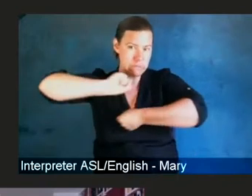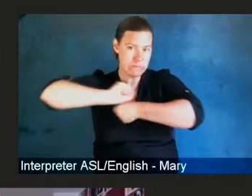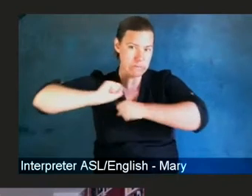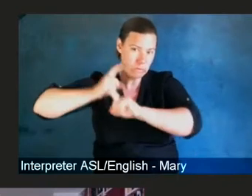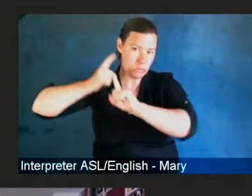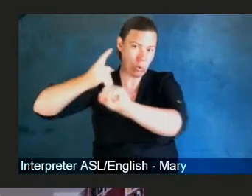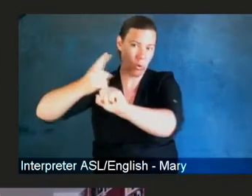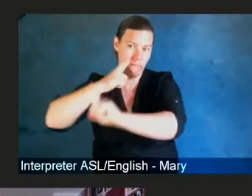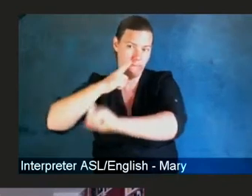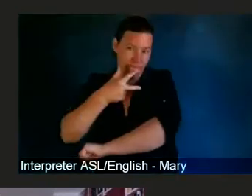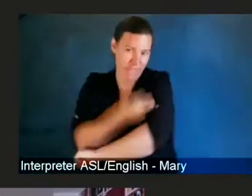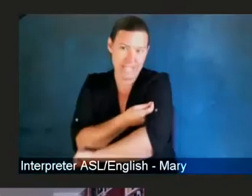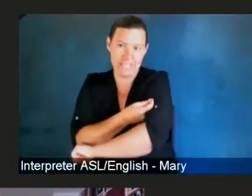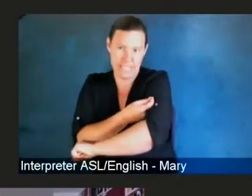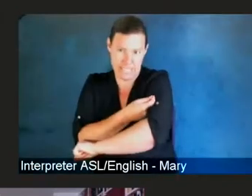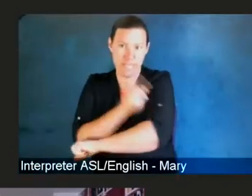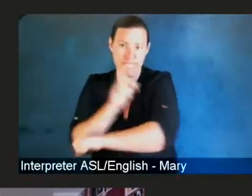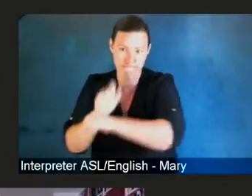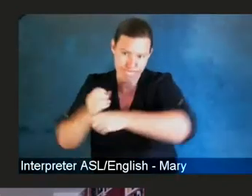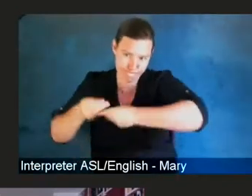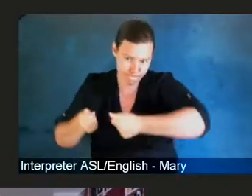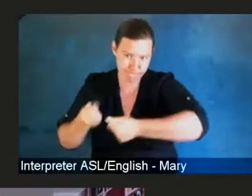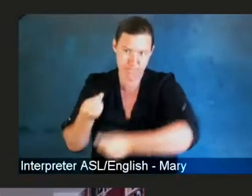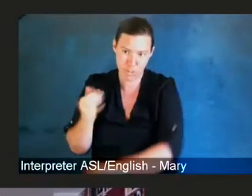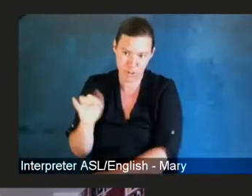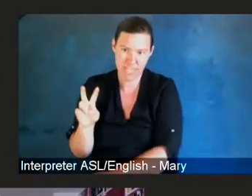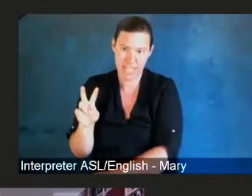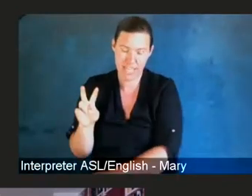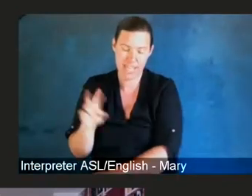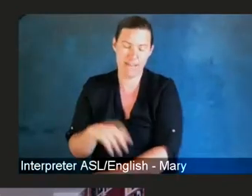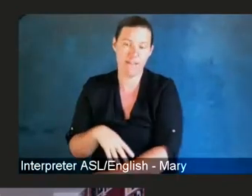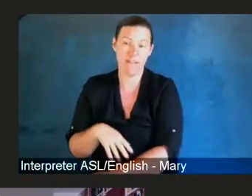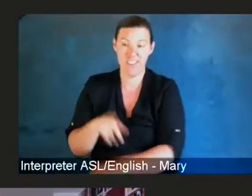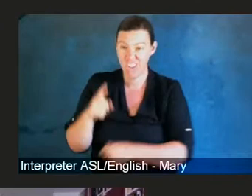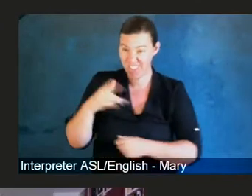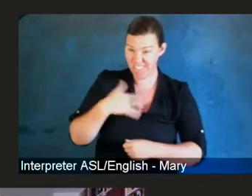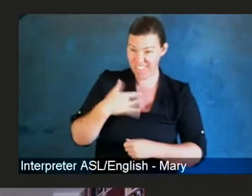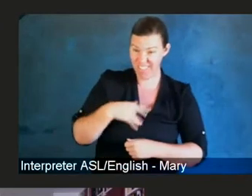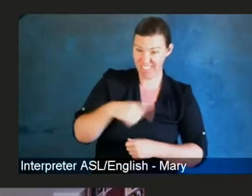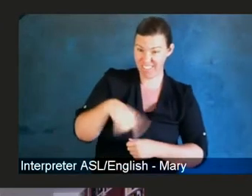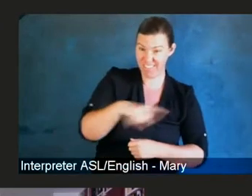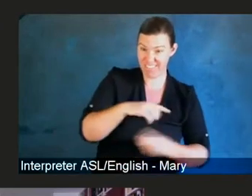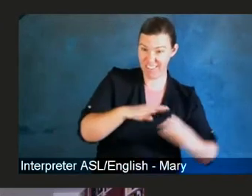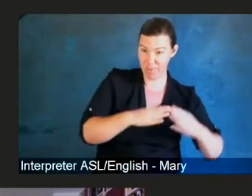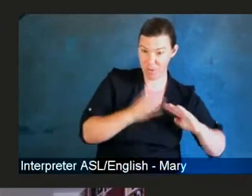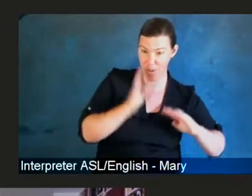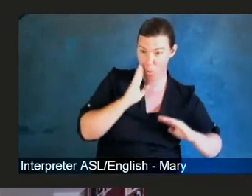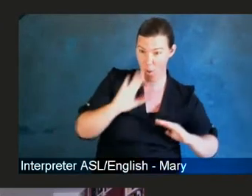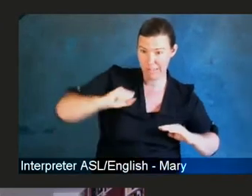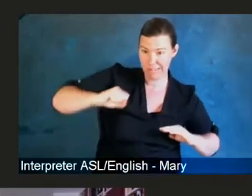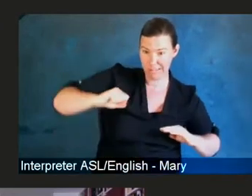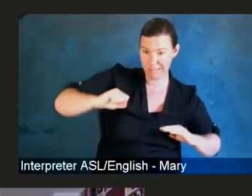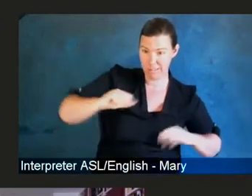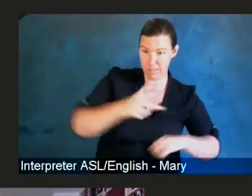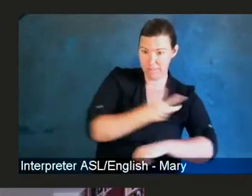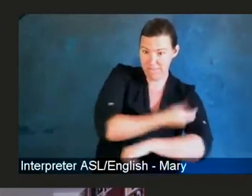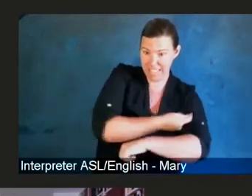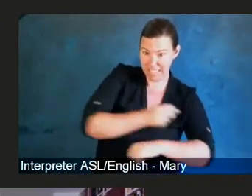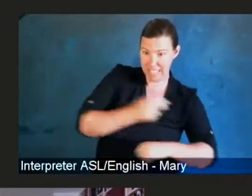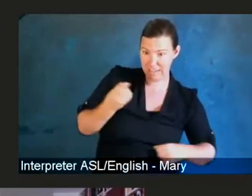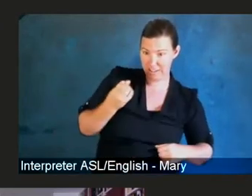seeing with the COVID vaccine right now? As an infectious disease doctor, how do you grapple with that? As,